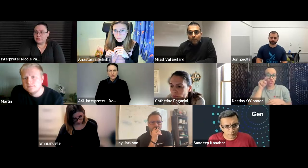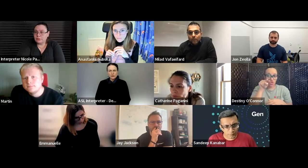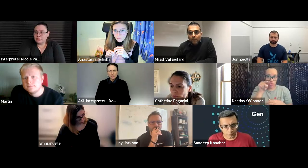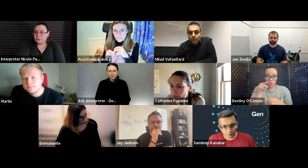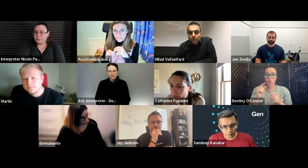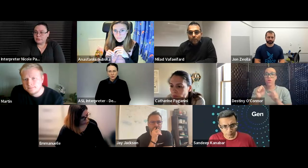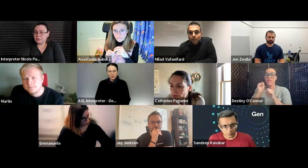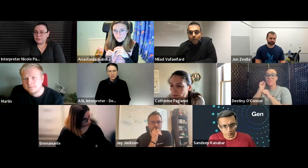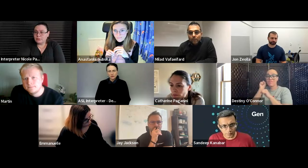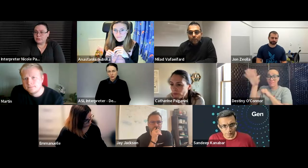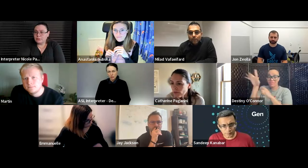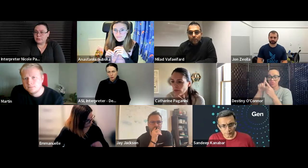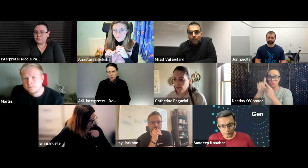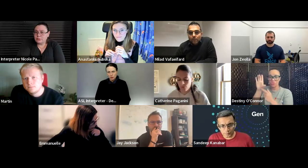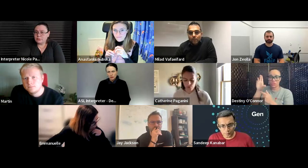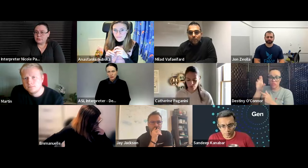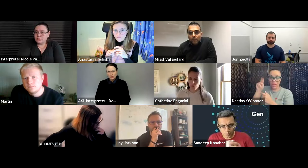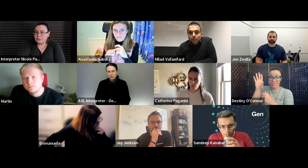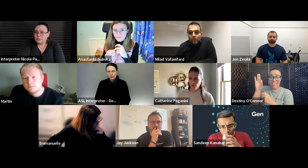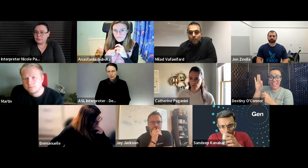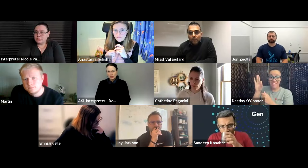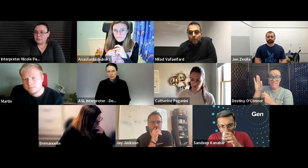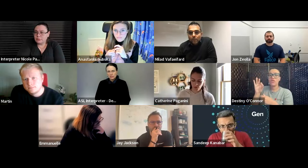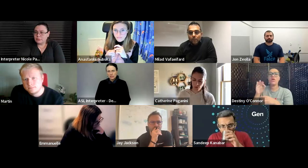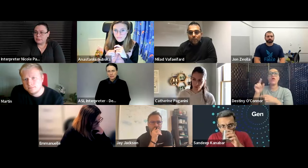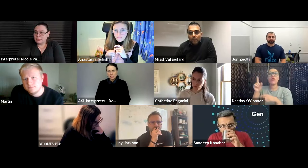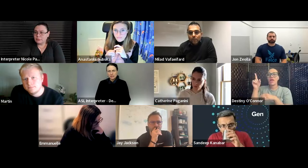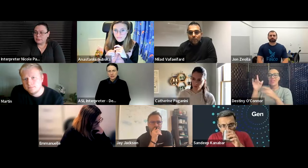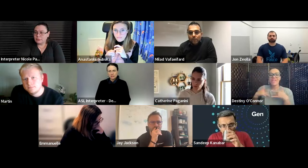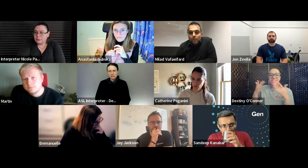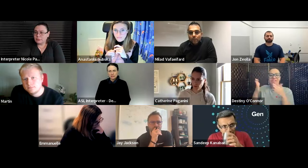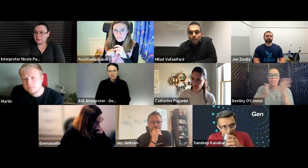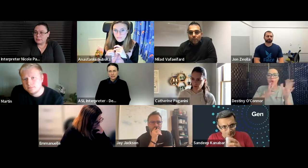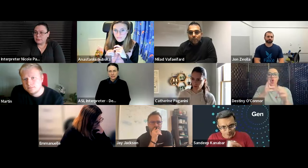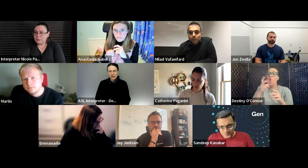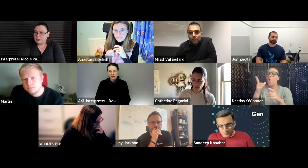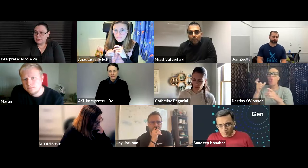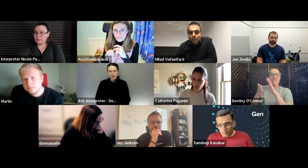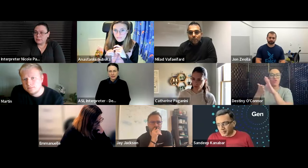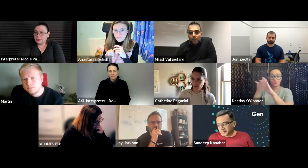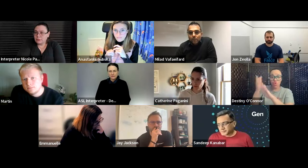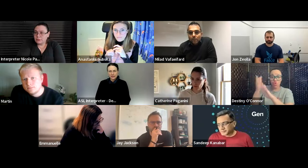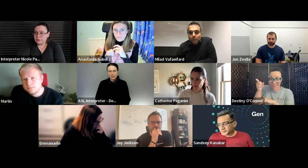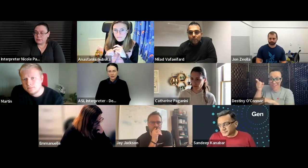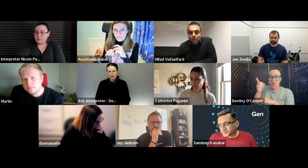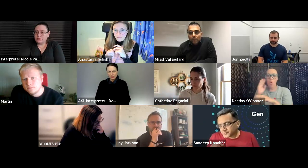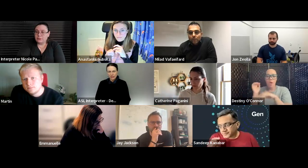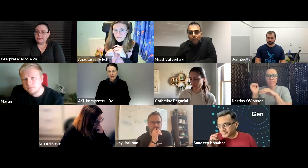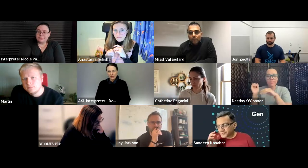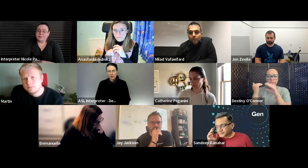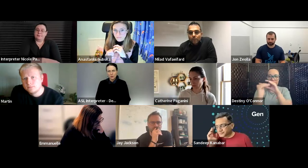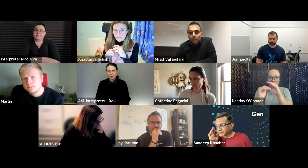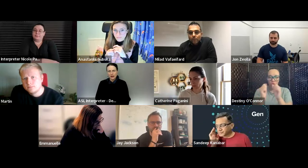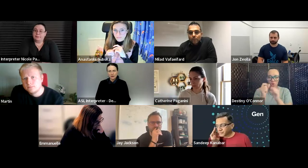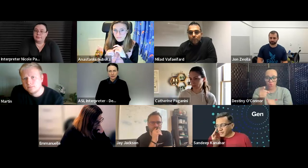when you get your resources for you you could see it send them to cncf and find out what they're